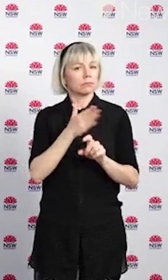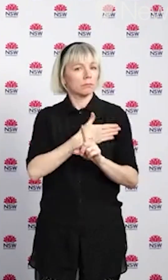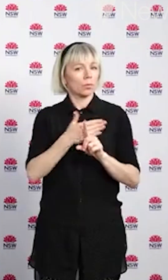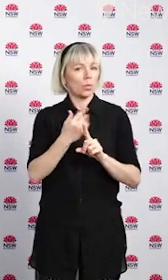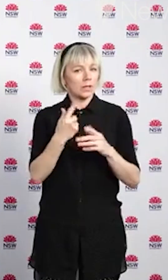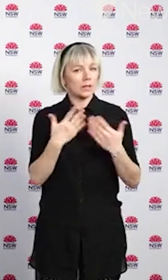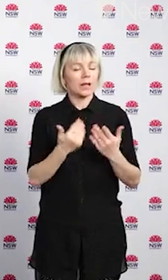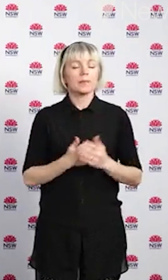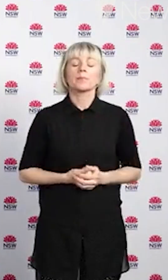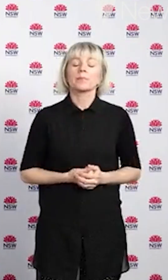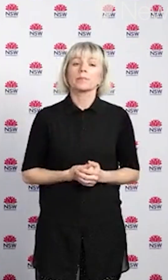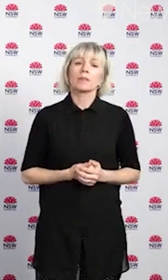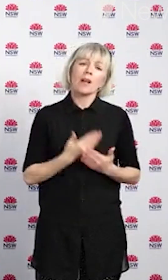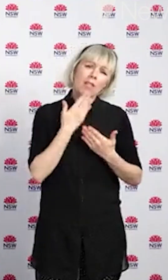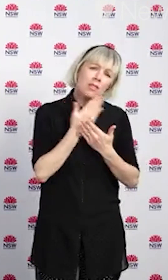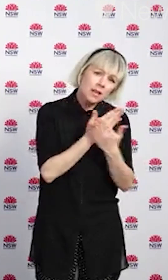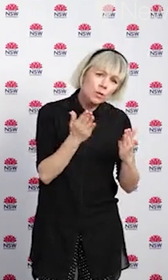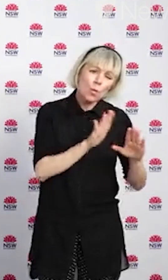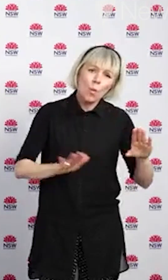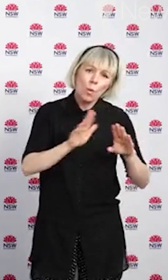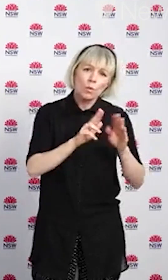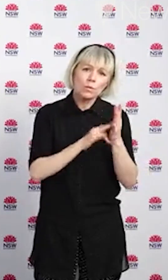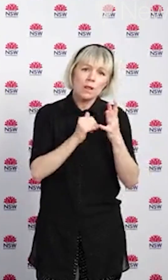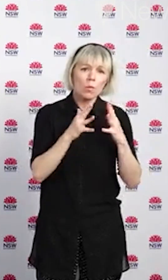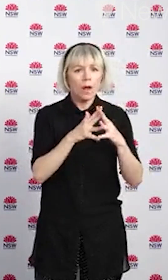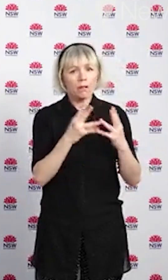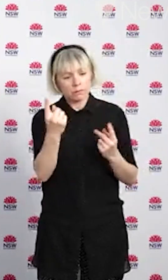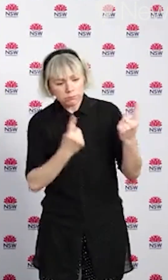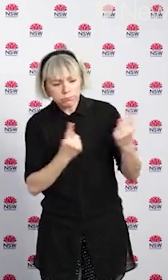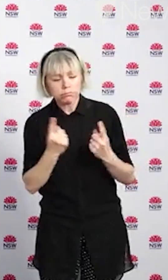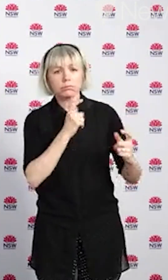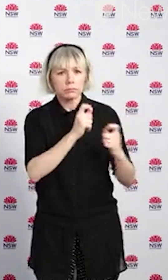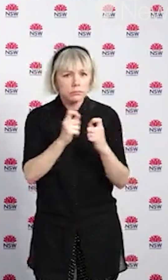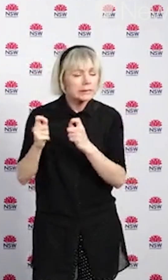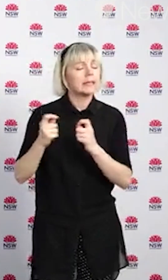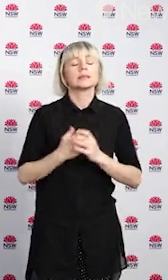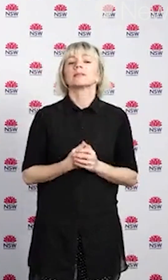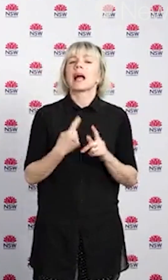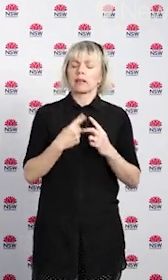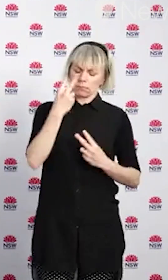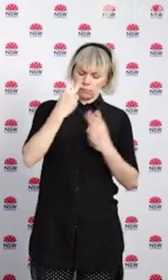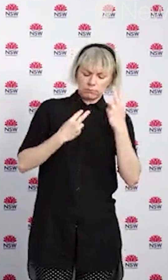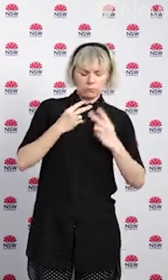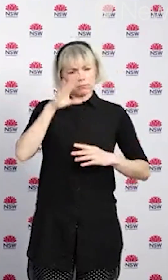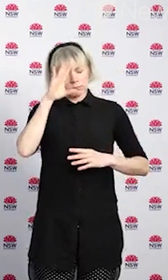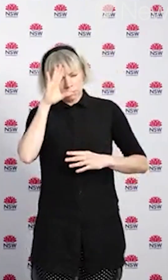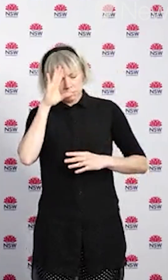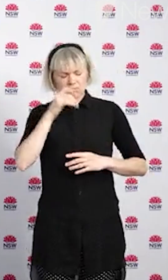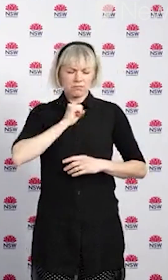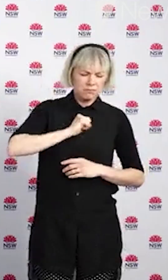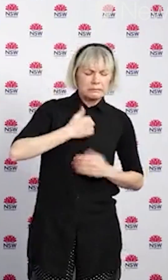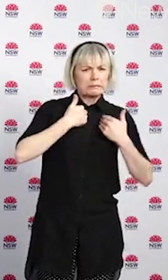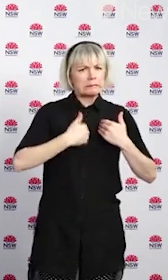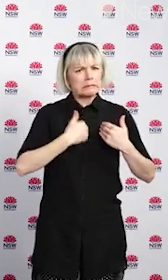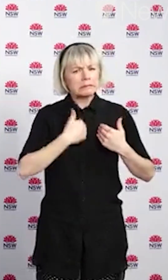for coming forward to vaccination. For remaining vigilant for symptoms and getting tested if you have any symptoms. And for